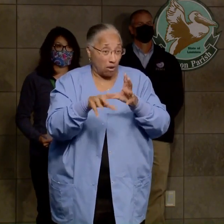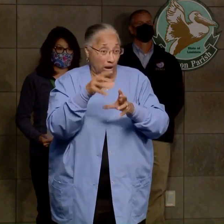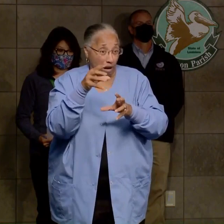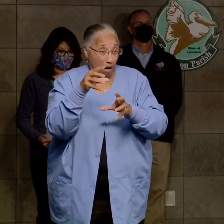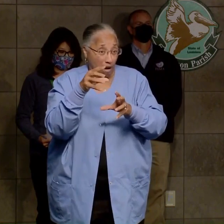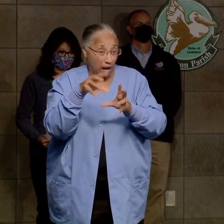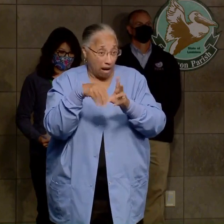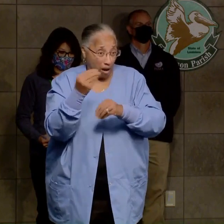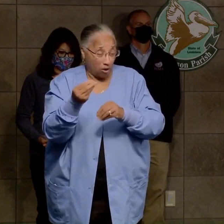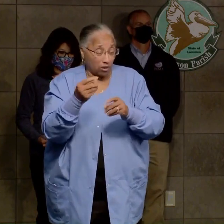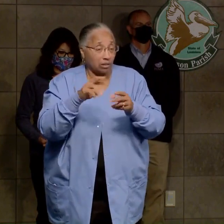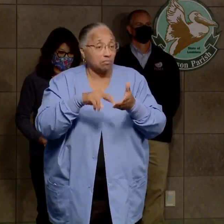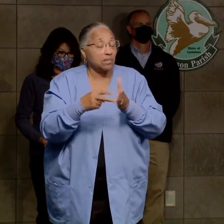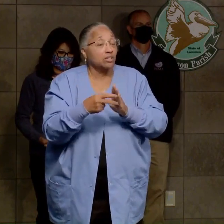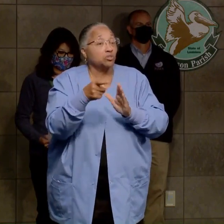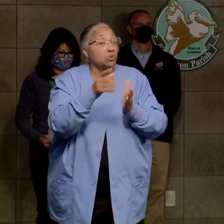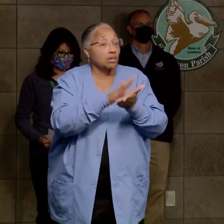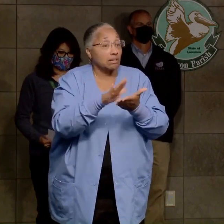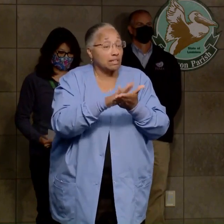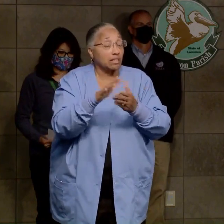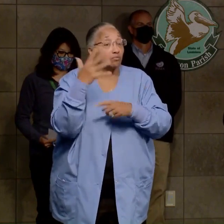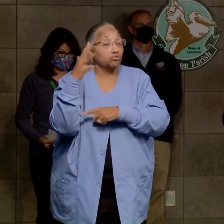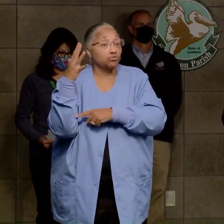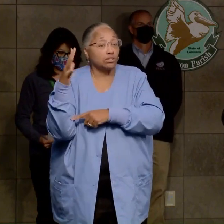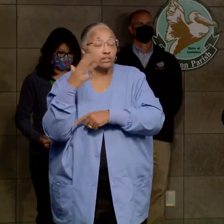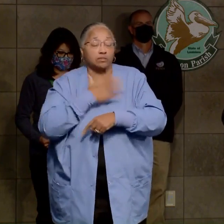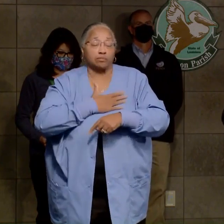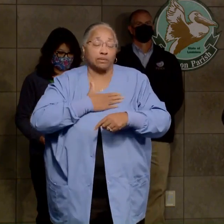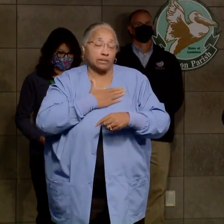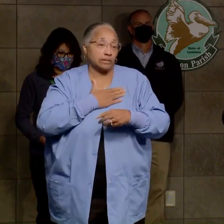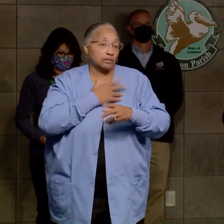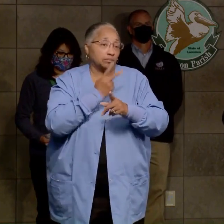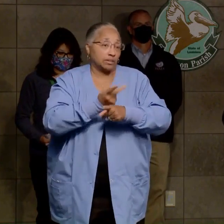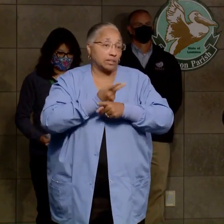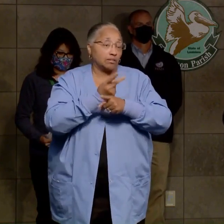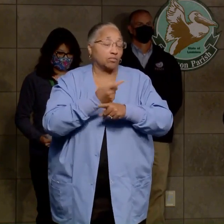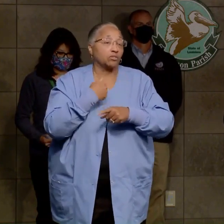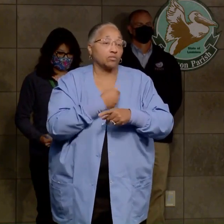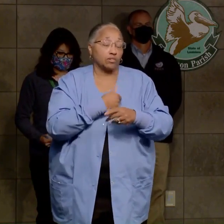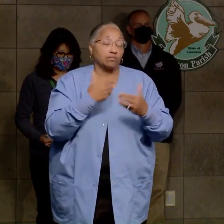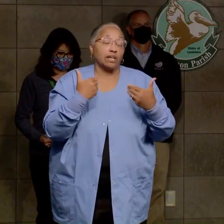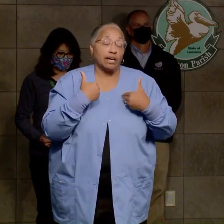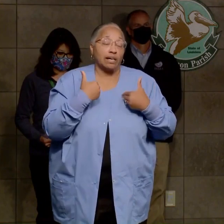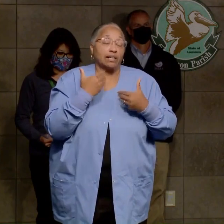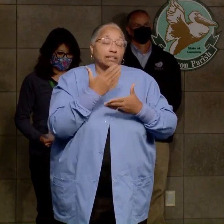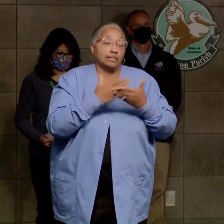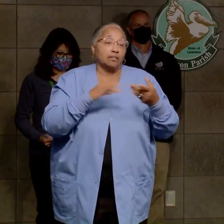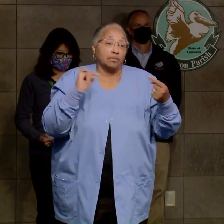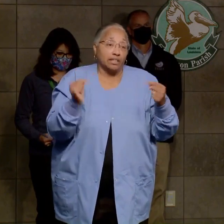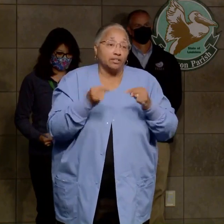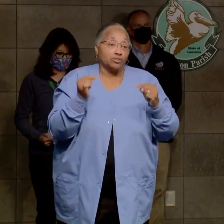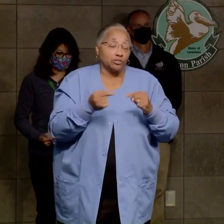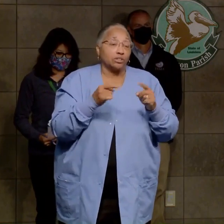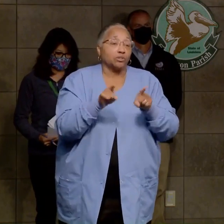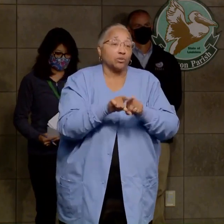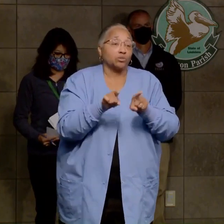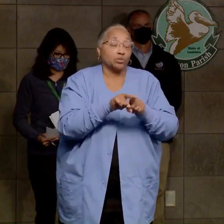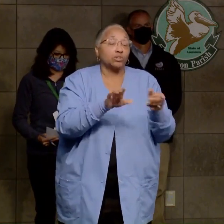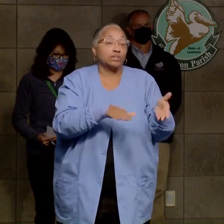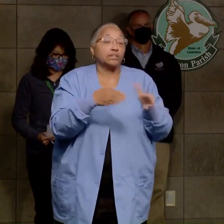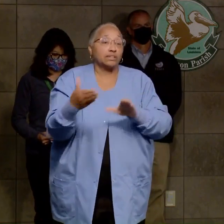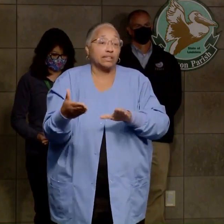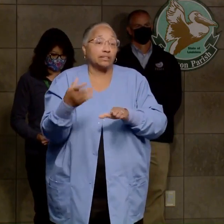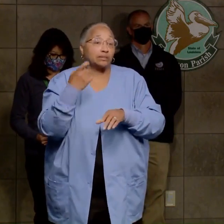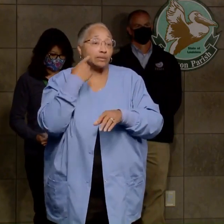to be cutting trees and that sort of stuff, be very, very careful. We've had some traumatic injuries and deaths over the